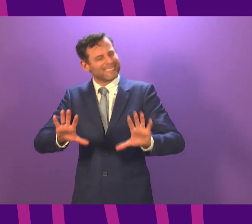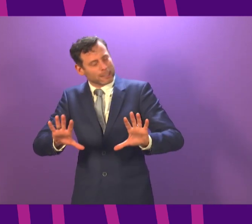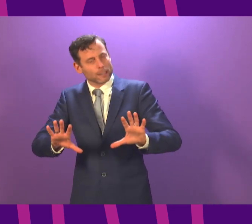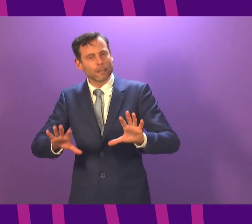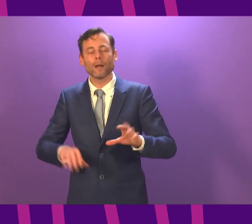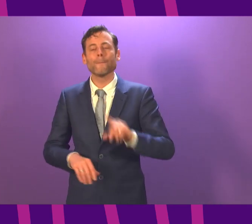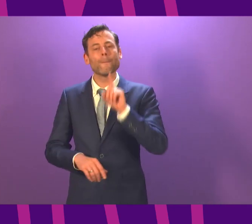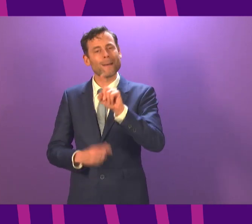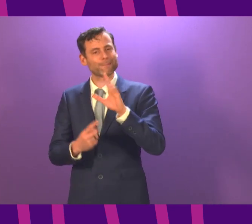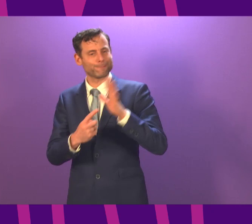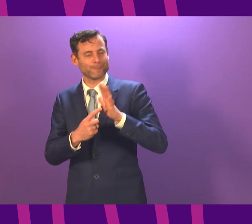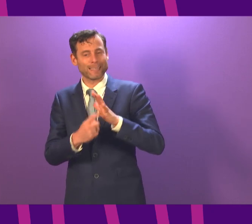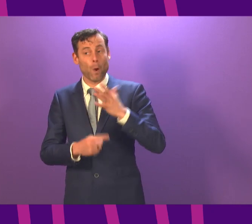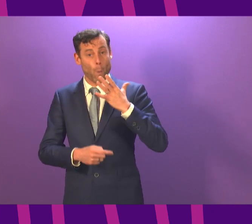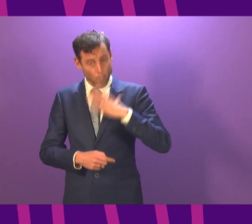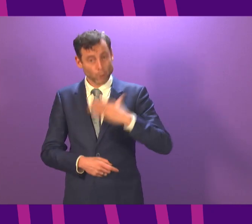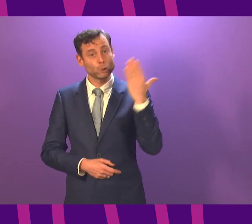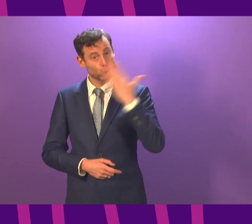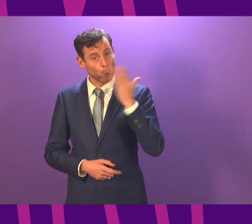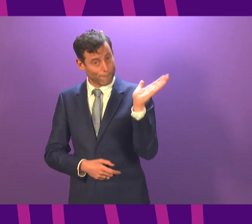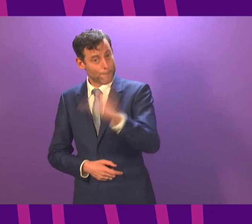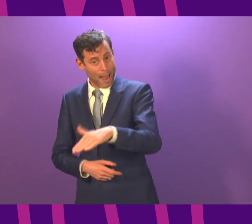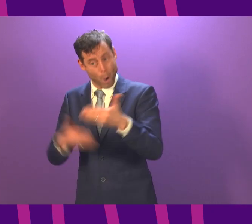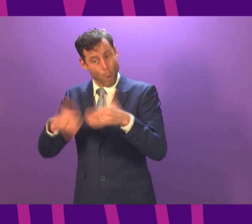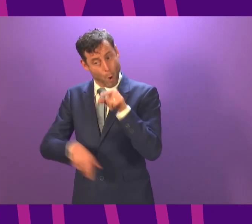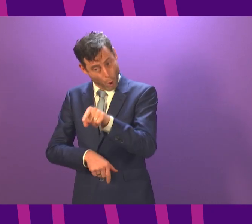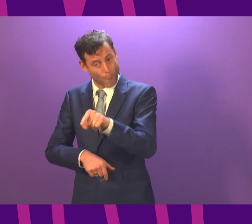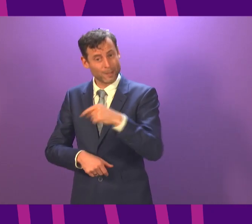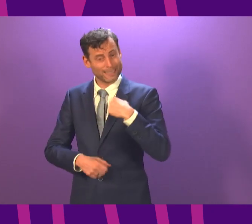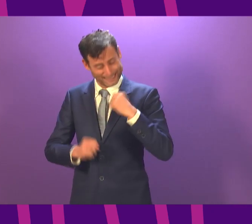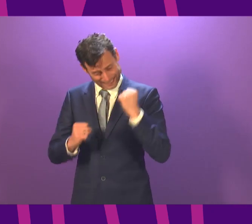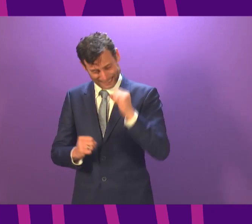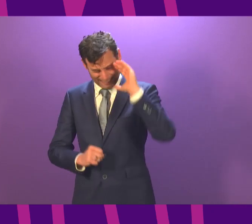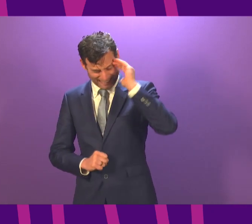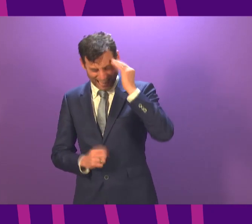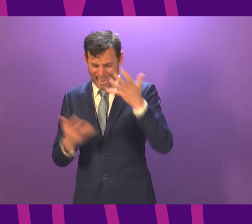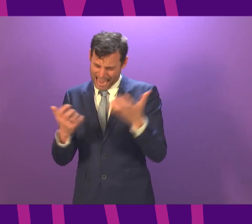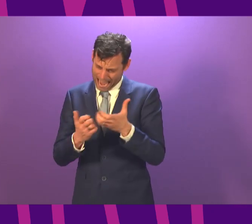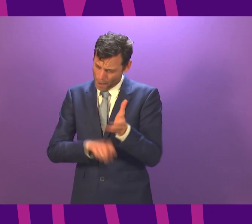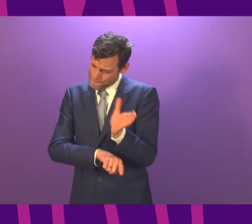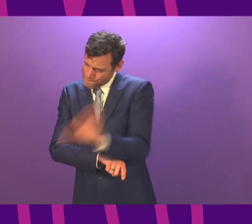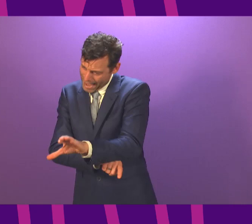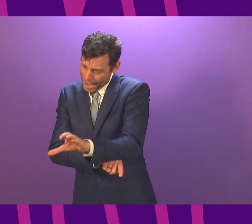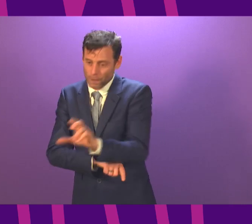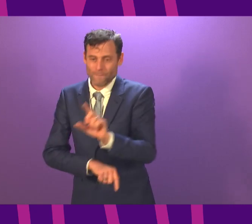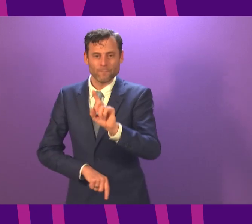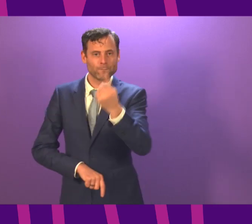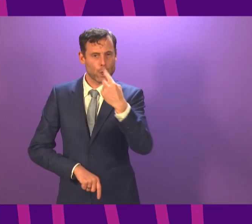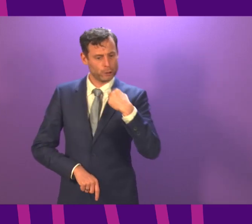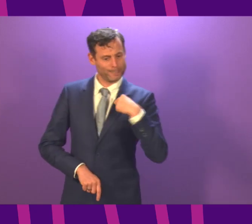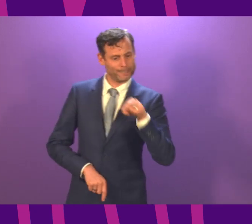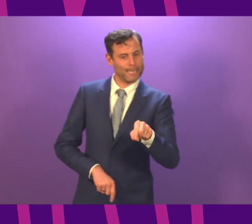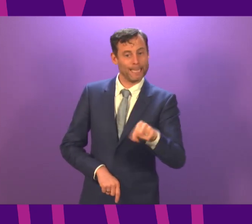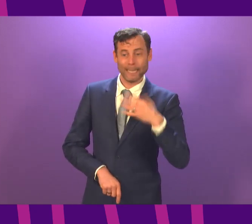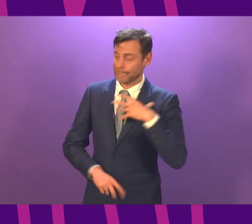in order to get schools back open again, as I desperately want to do, and will strive to do as quickly as possible, I need to be satisfied in order